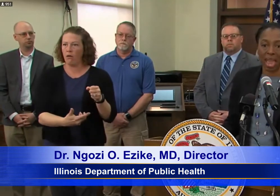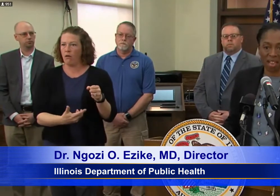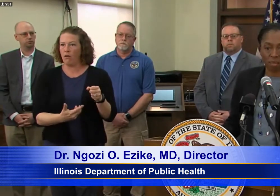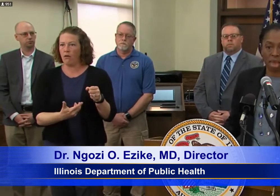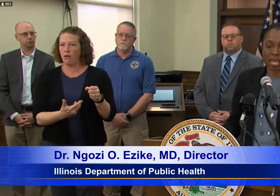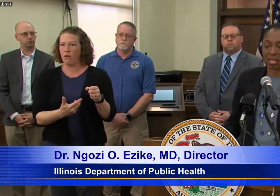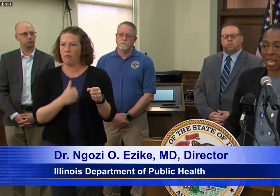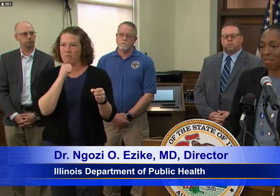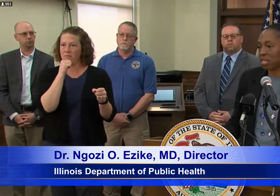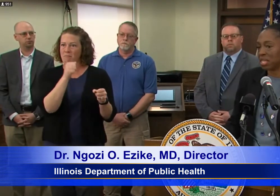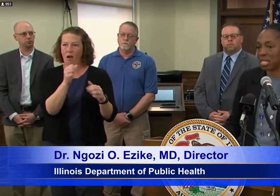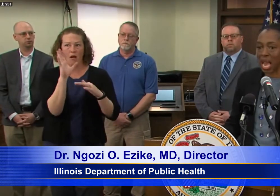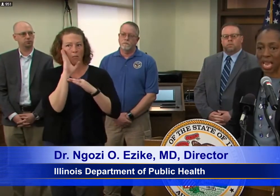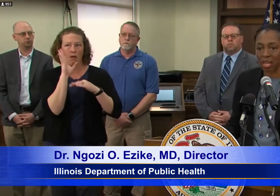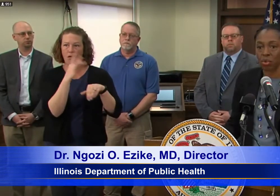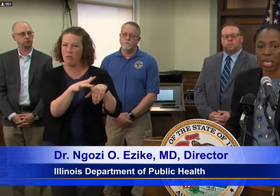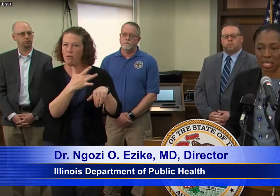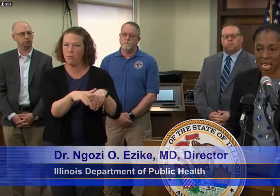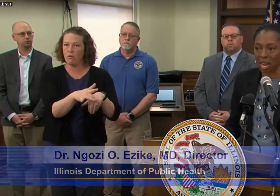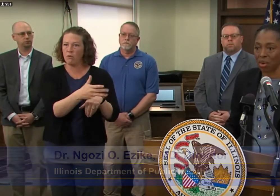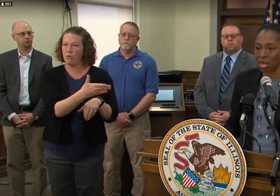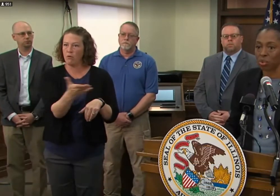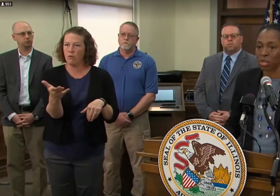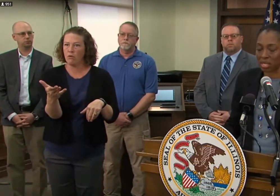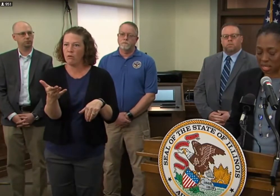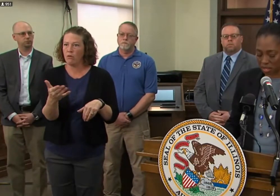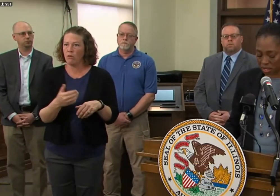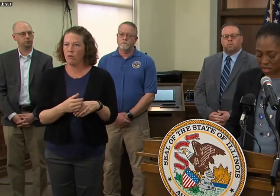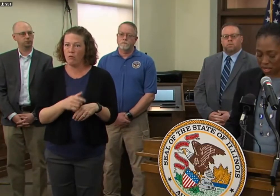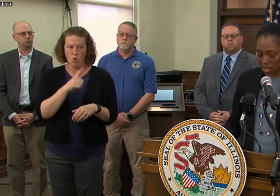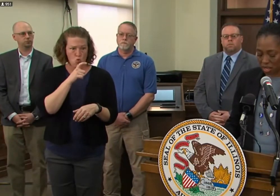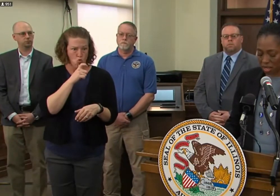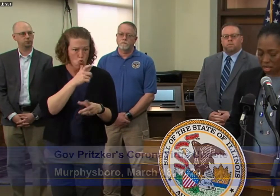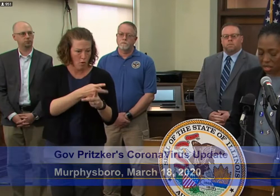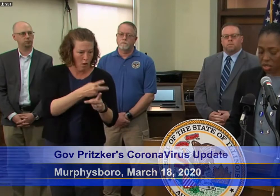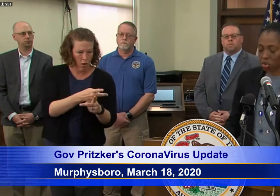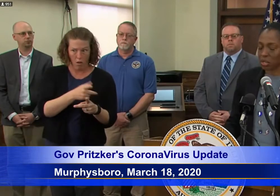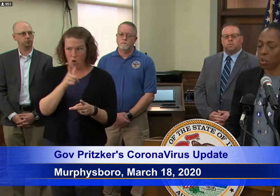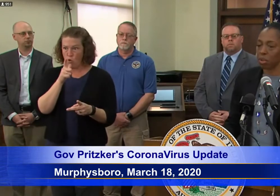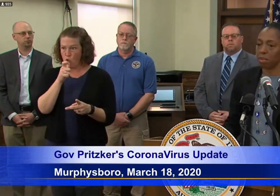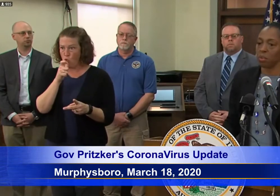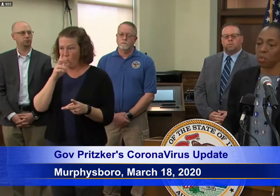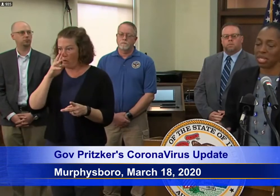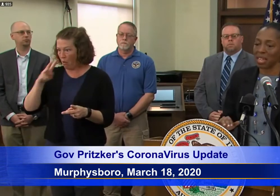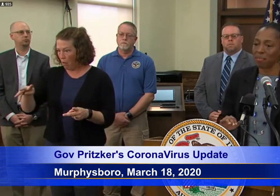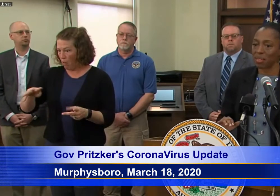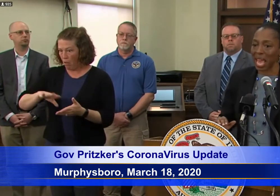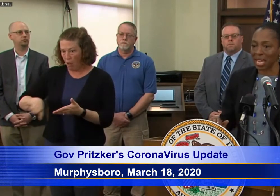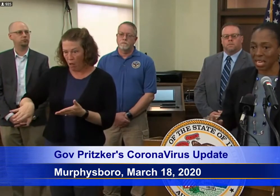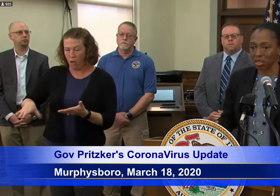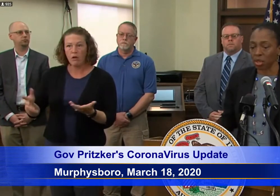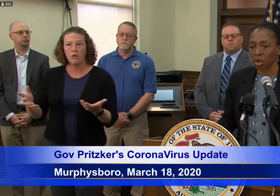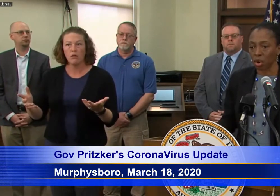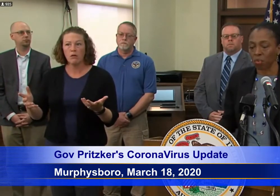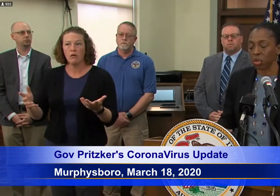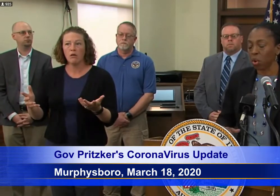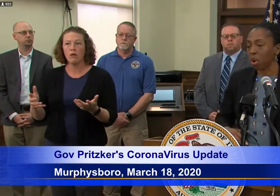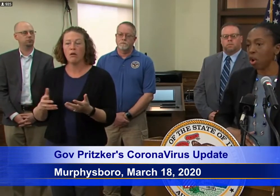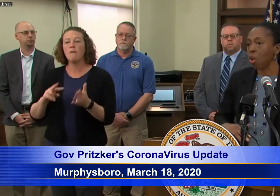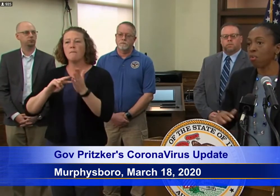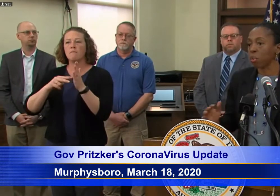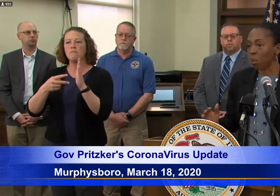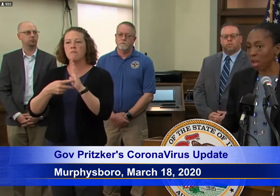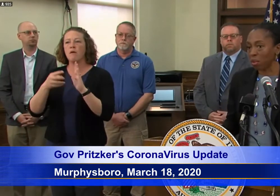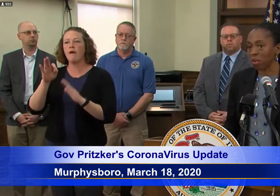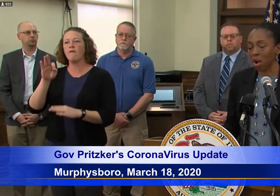bed than we have beds and have to decide who gets care and who doesn't. So that's what we mean when we say flattening the curve. We